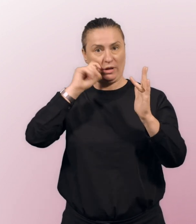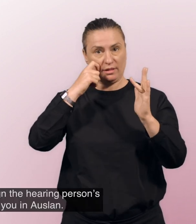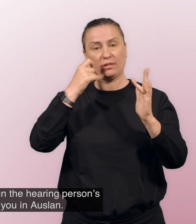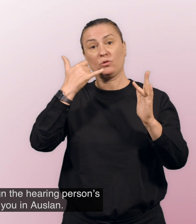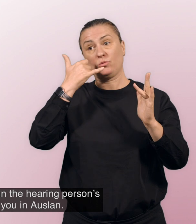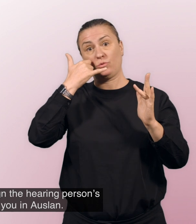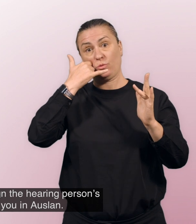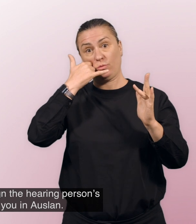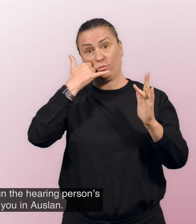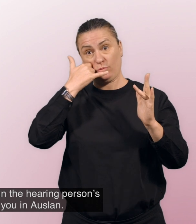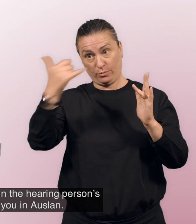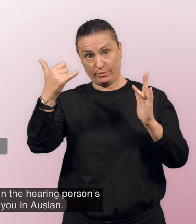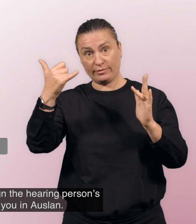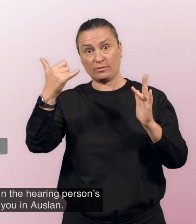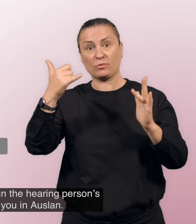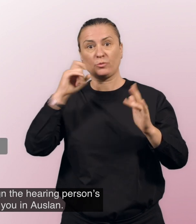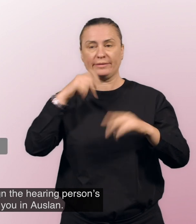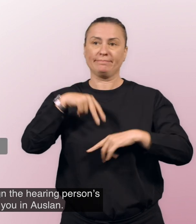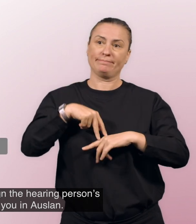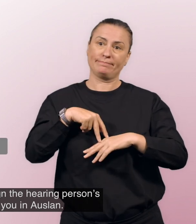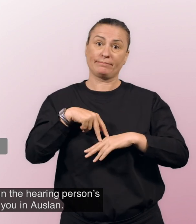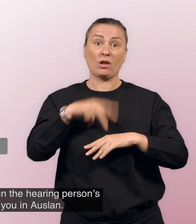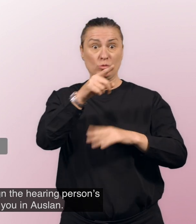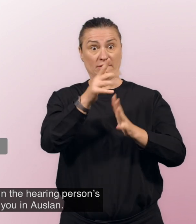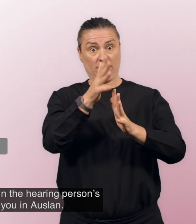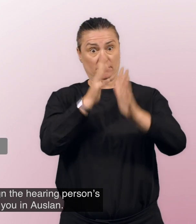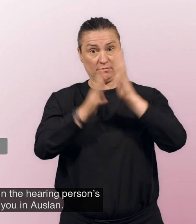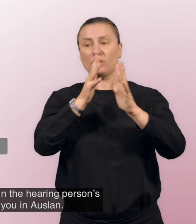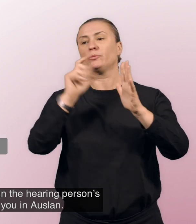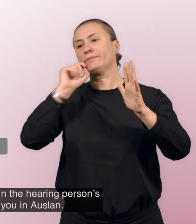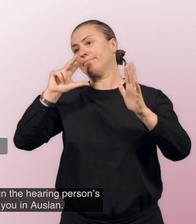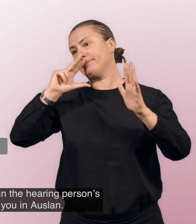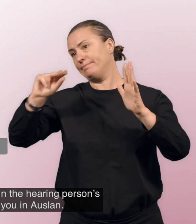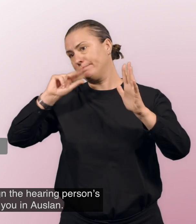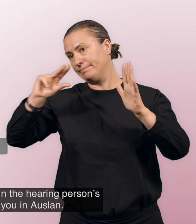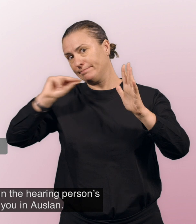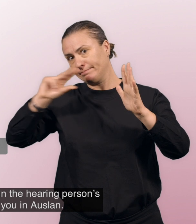And the Relay Officer will sign the hearing person's responses back to you in Auslan.